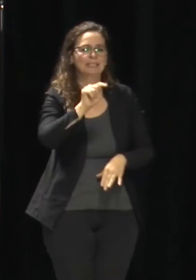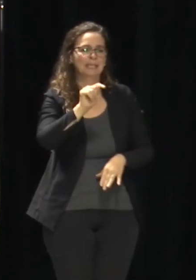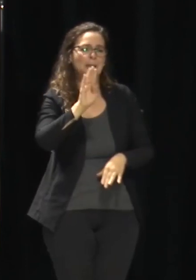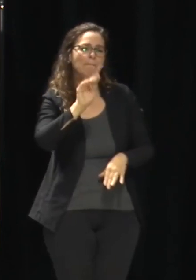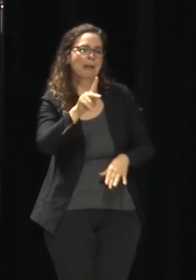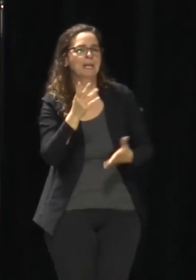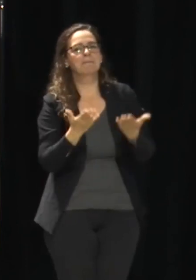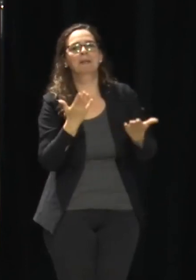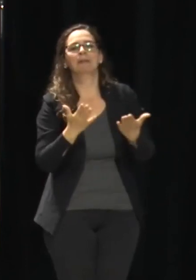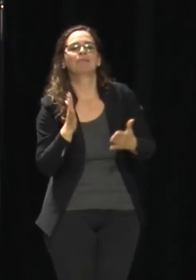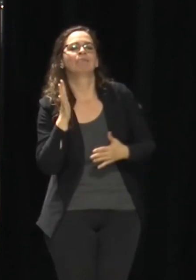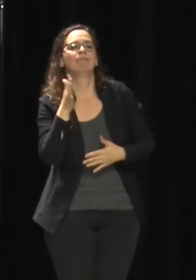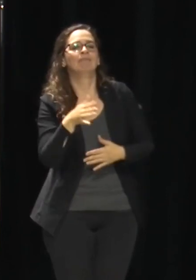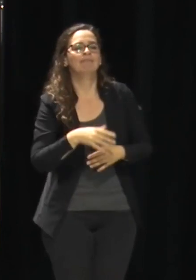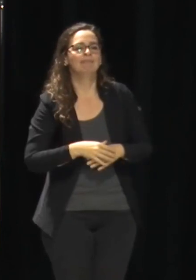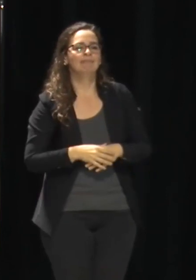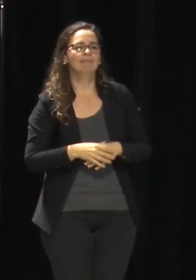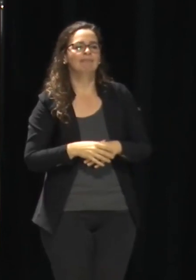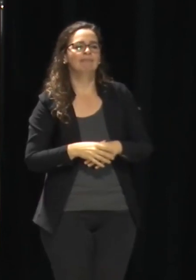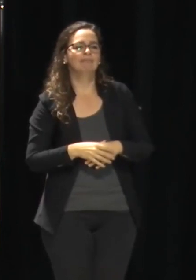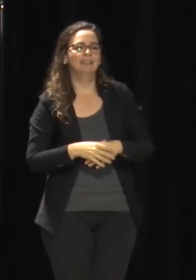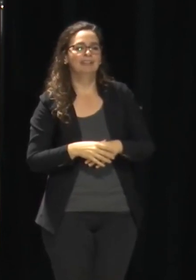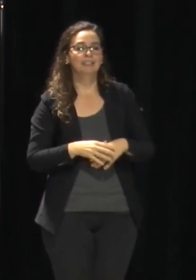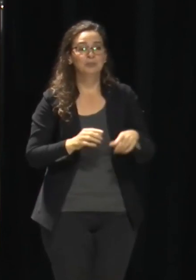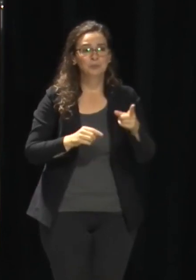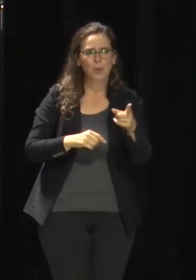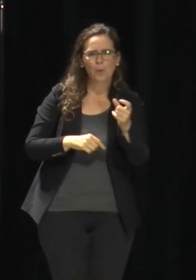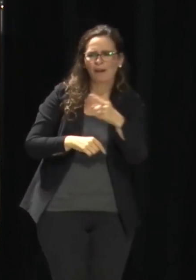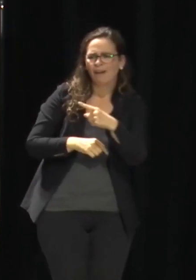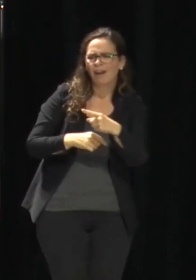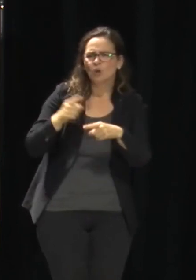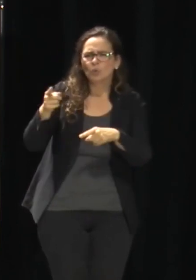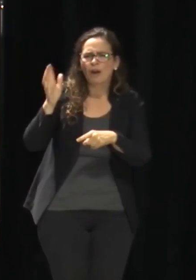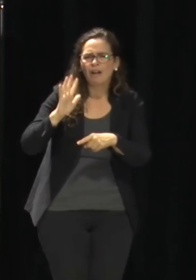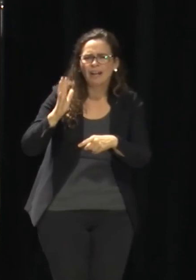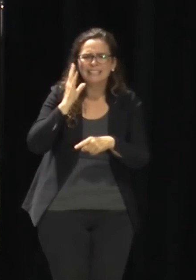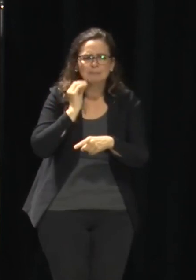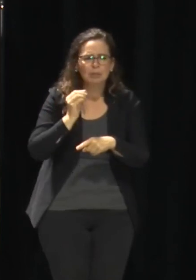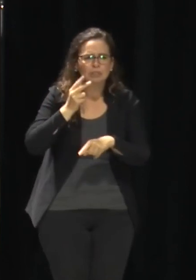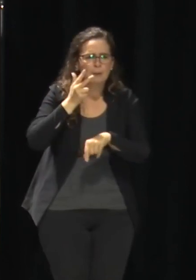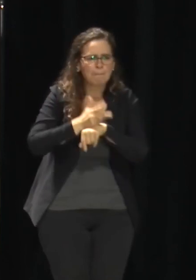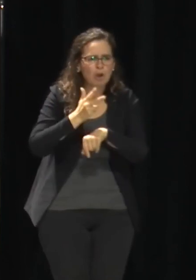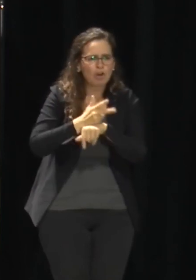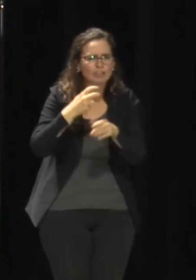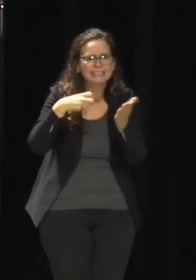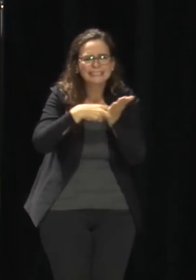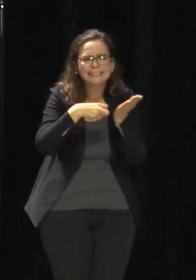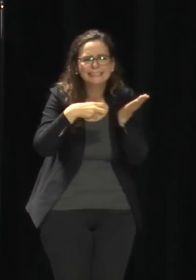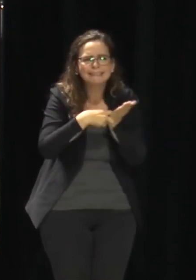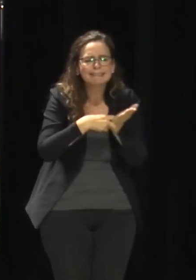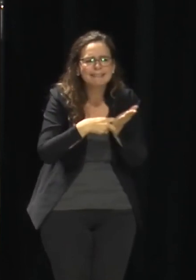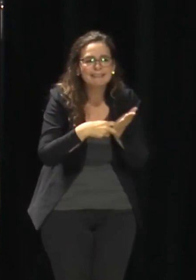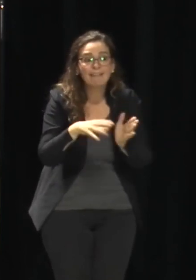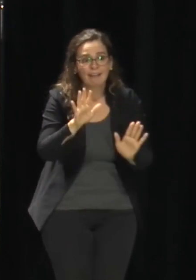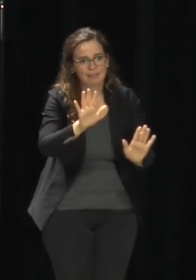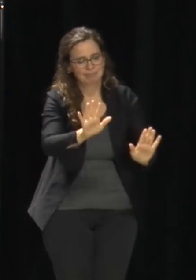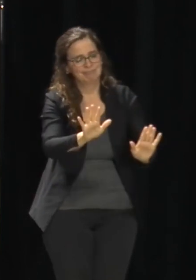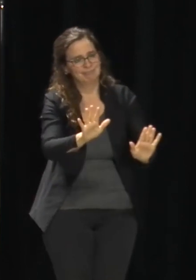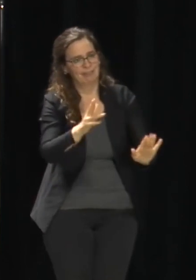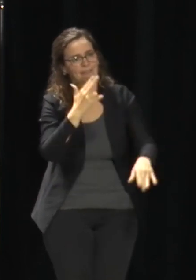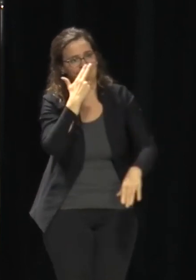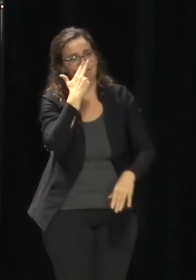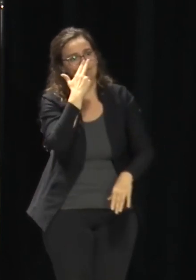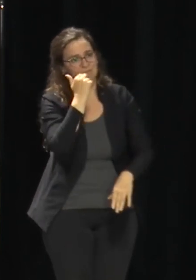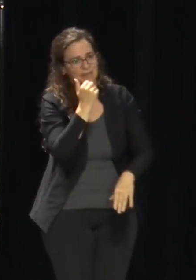Did you pay your parking ticket that you had in this amnesty program? did. Ironically enough, it had multiple relatives of my name on it. So I don't know if it was mine or a